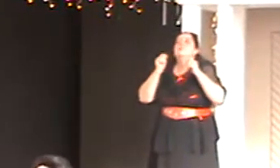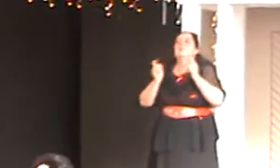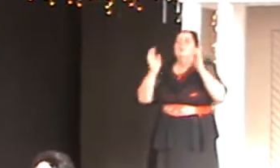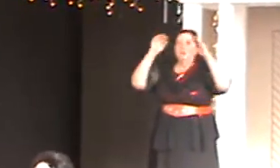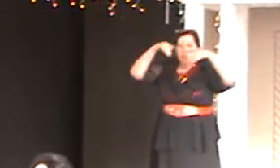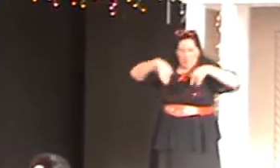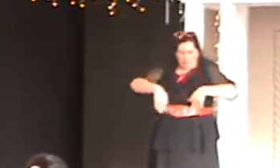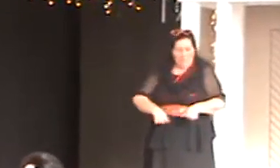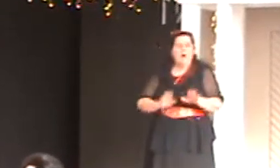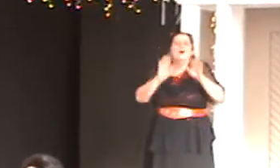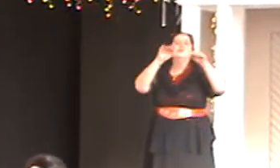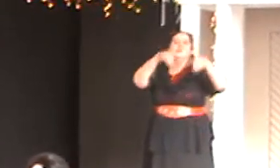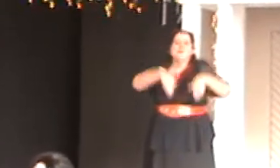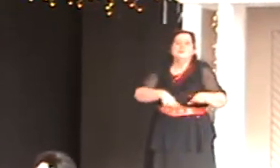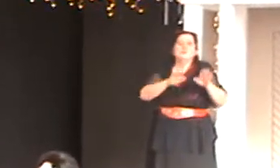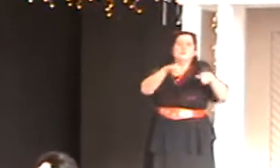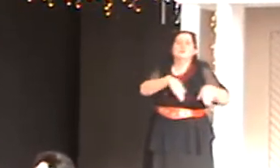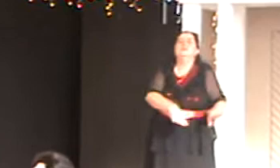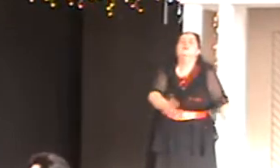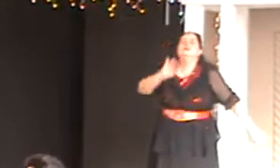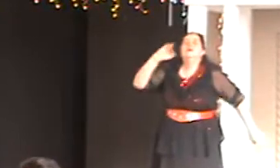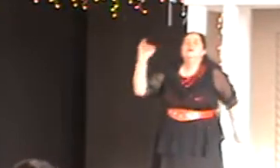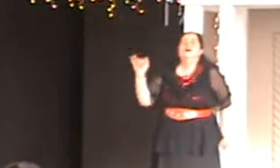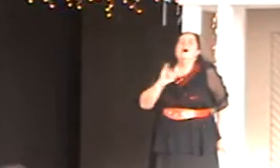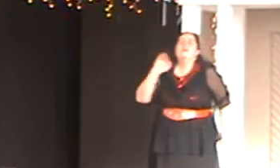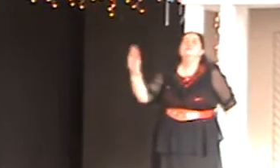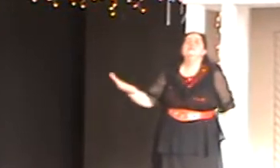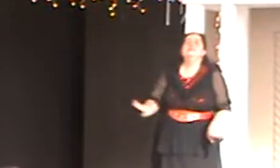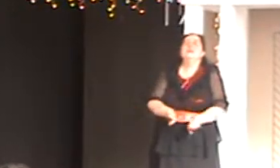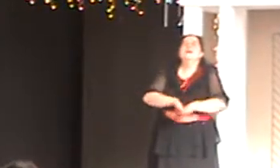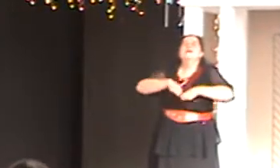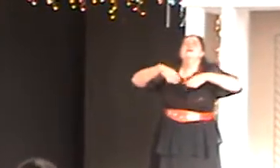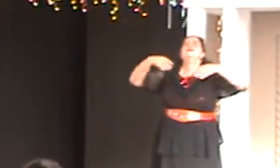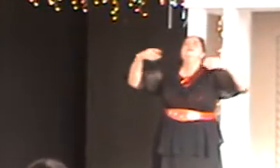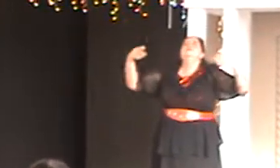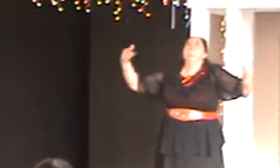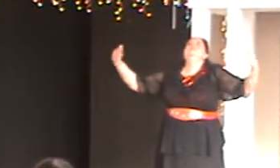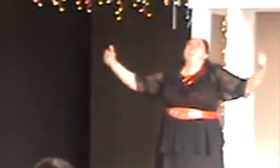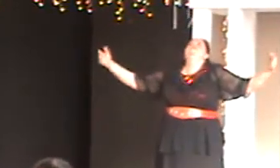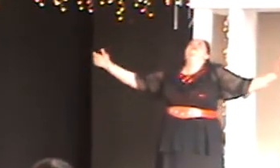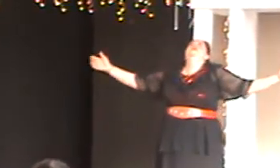waters, I will lay down.